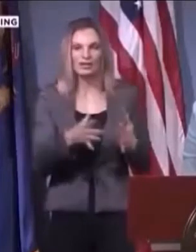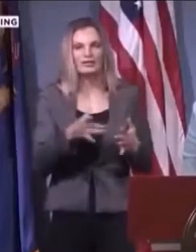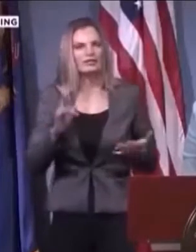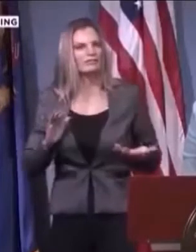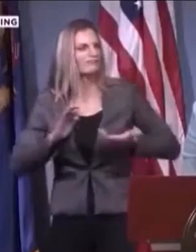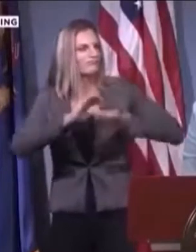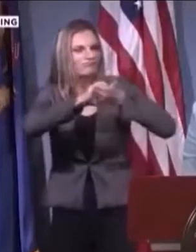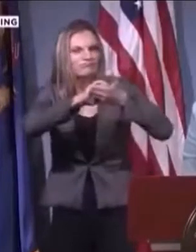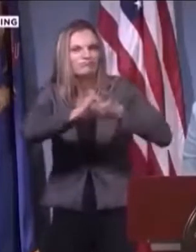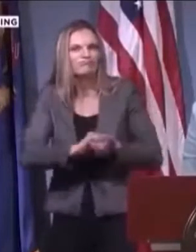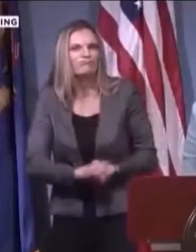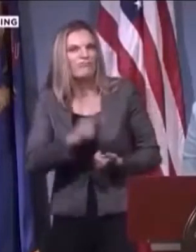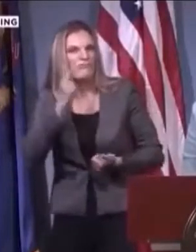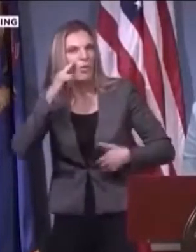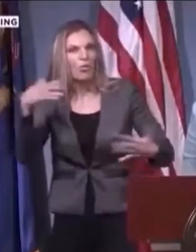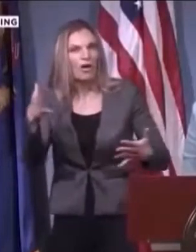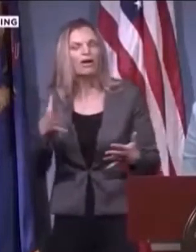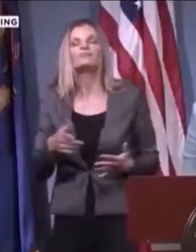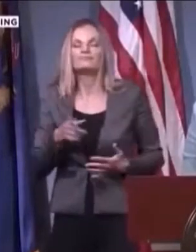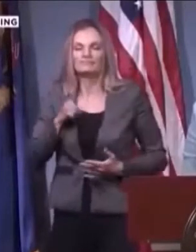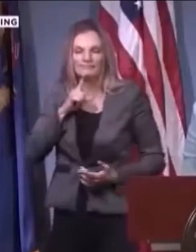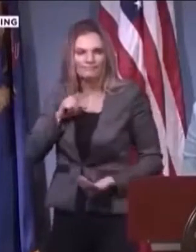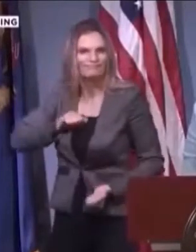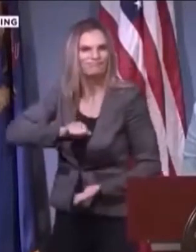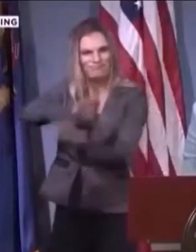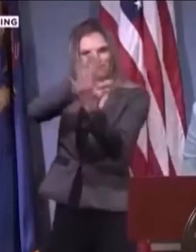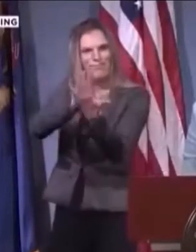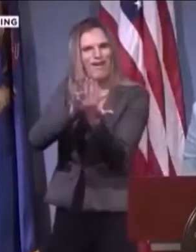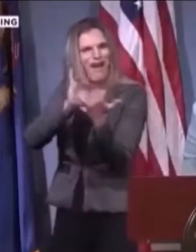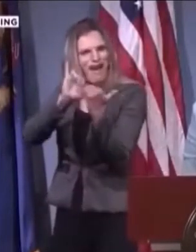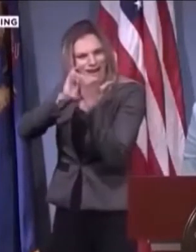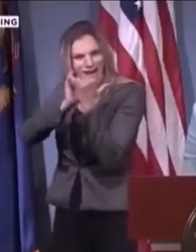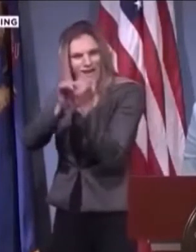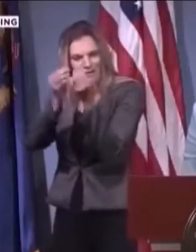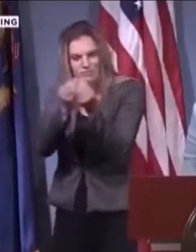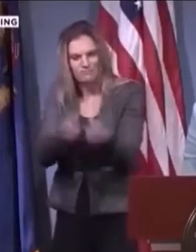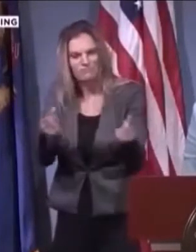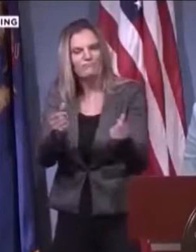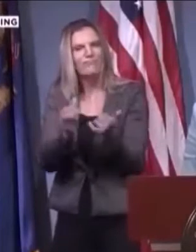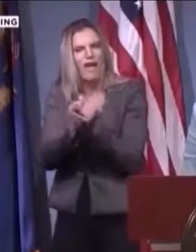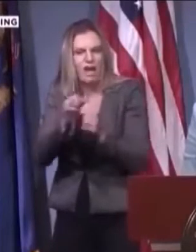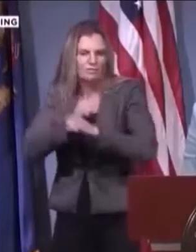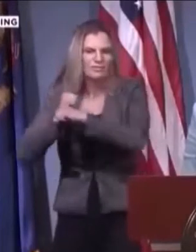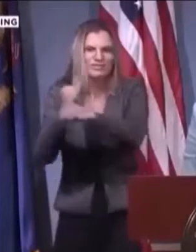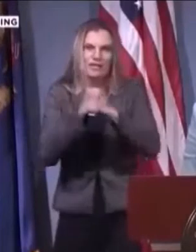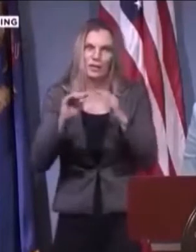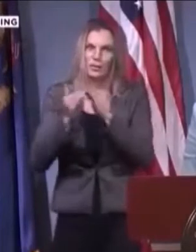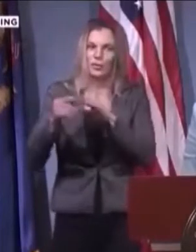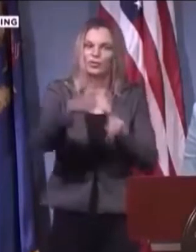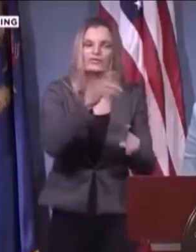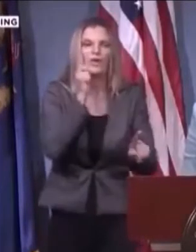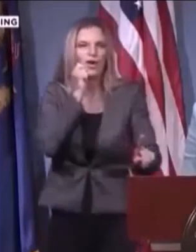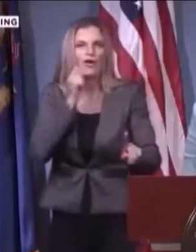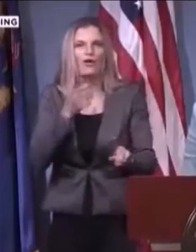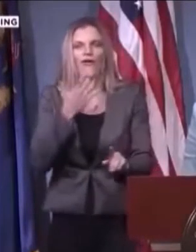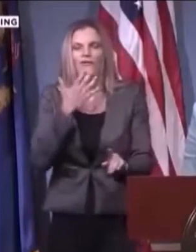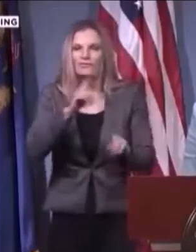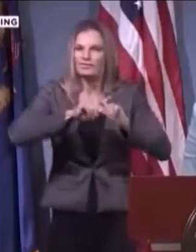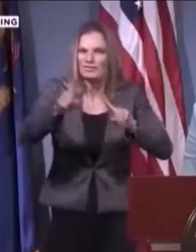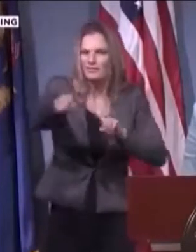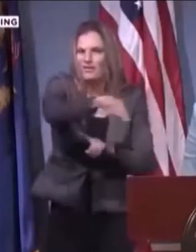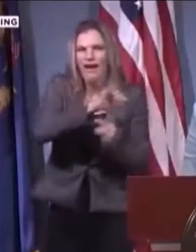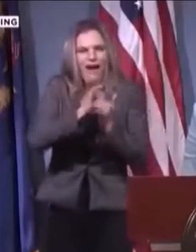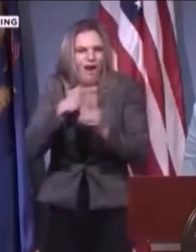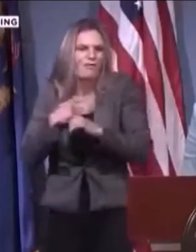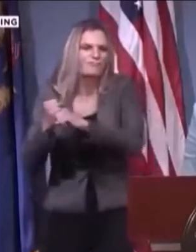you can be fined or arrested or charged is if you're considered trespassing. It's just like open carry. I can walk into